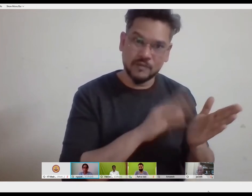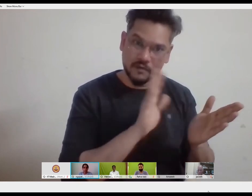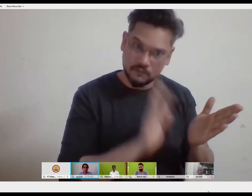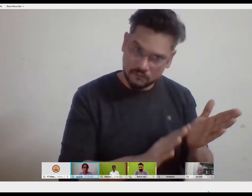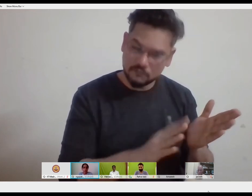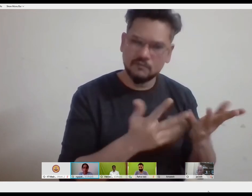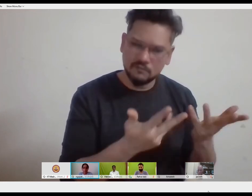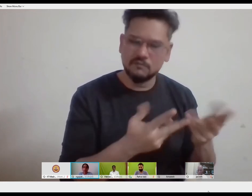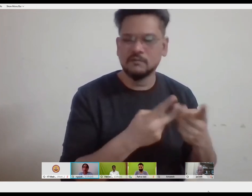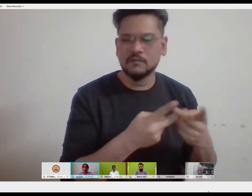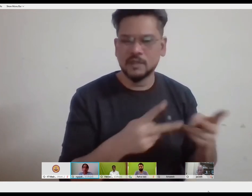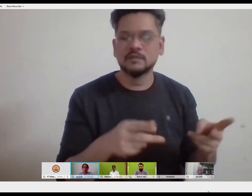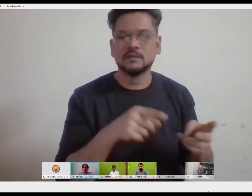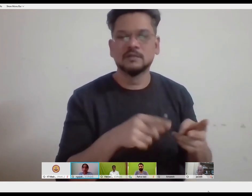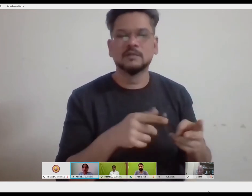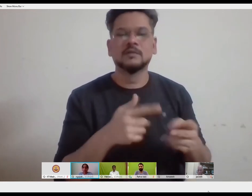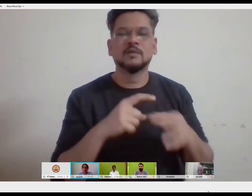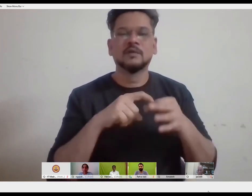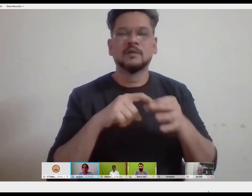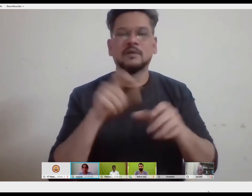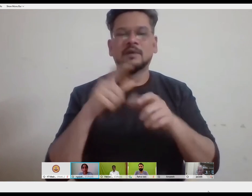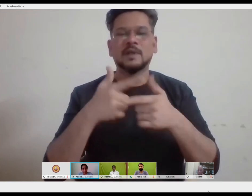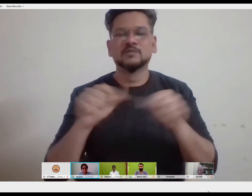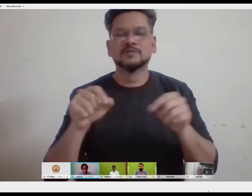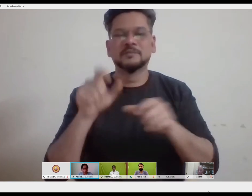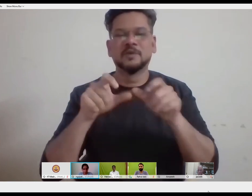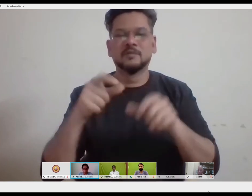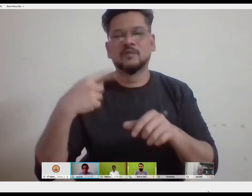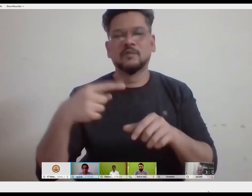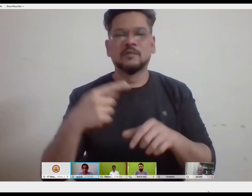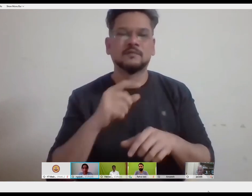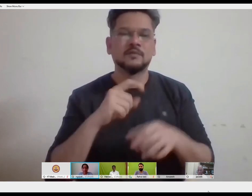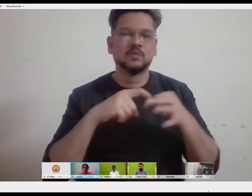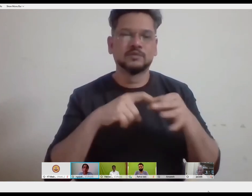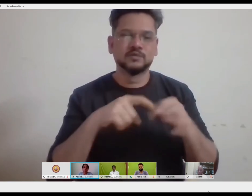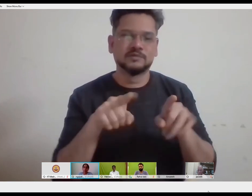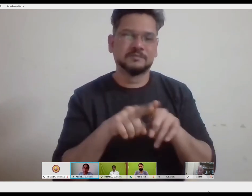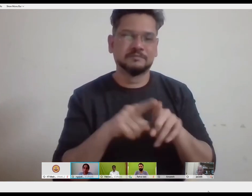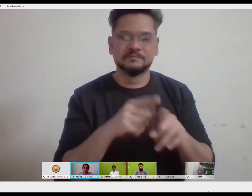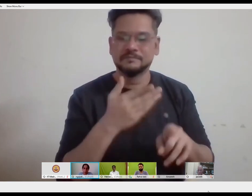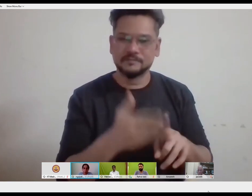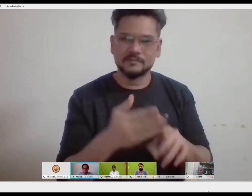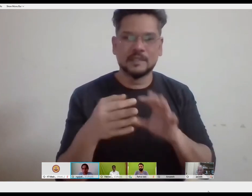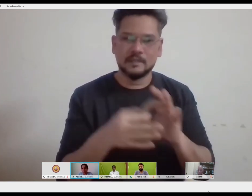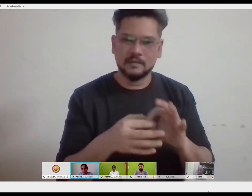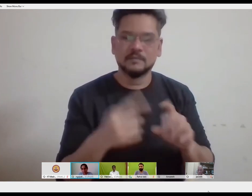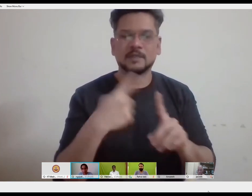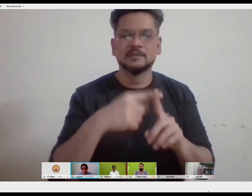the linguistics field, who are in the academic field as well, right? So we will talk more about that